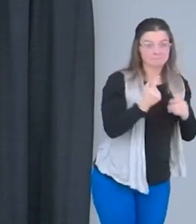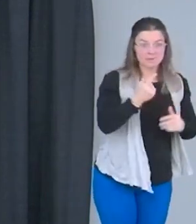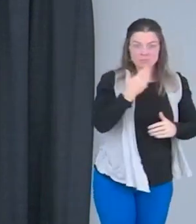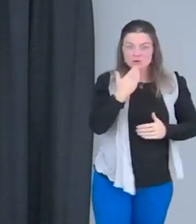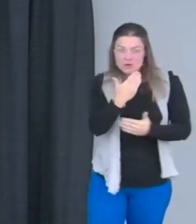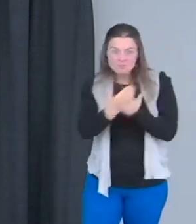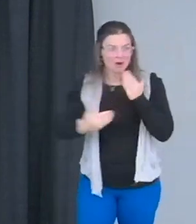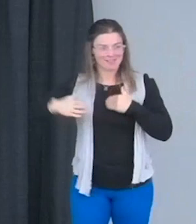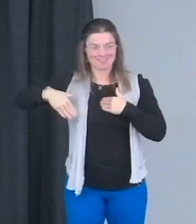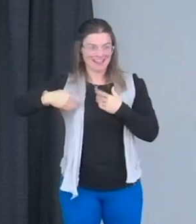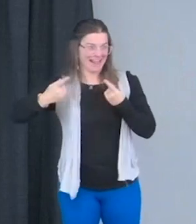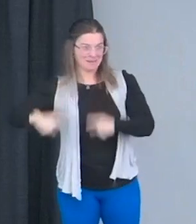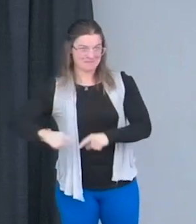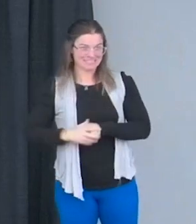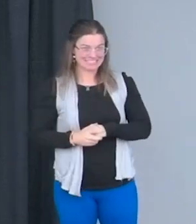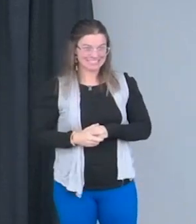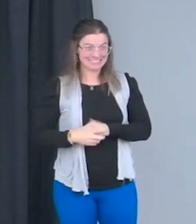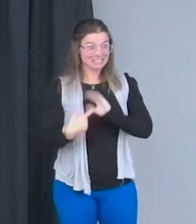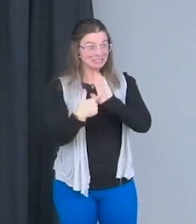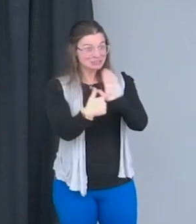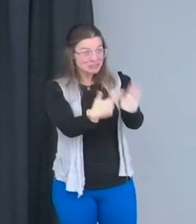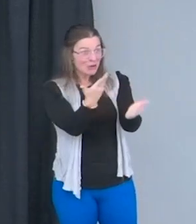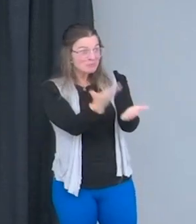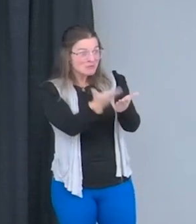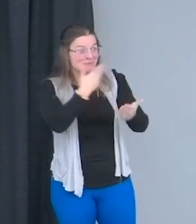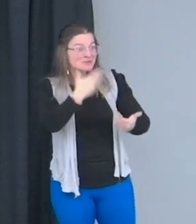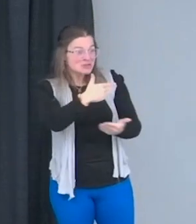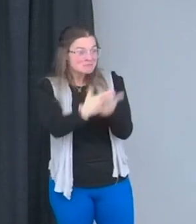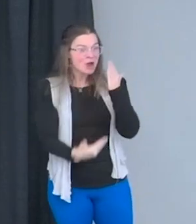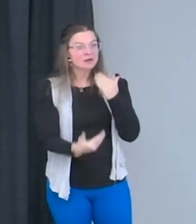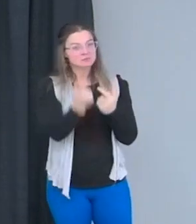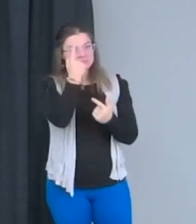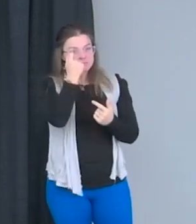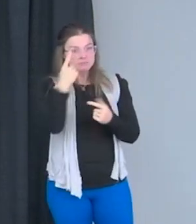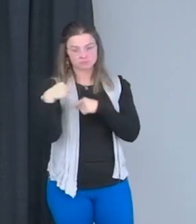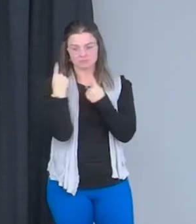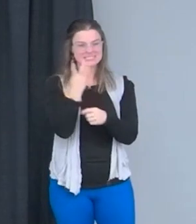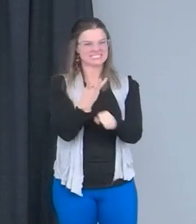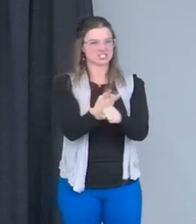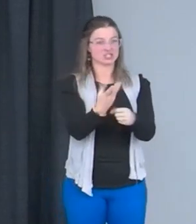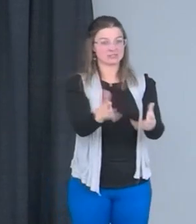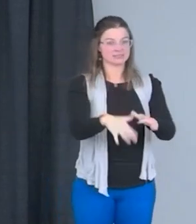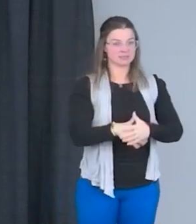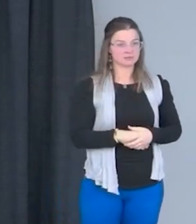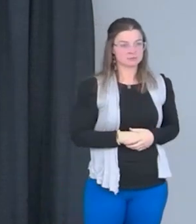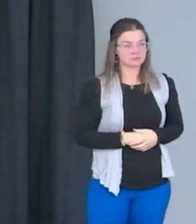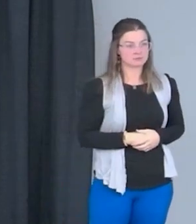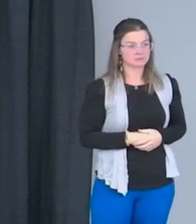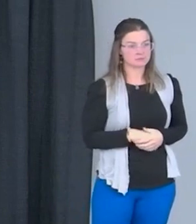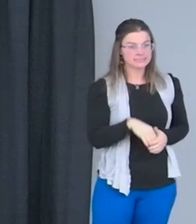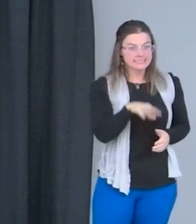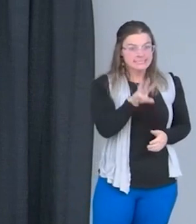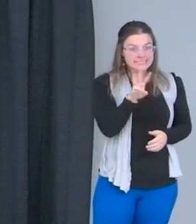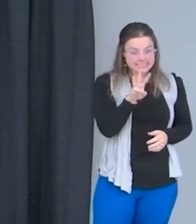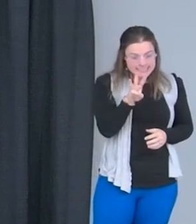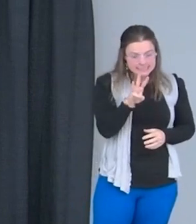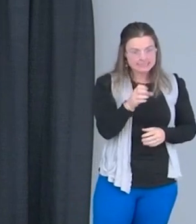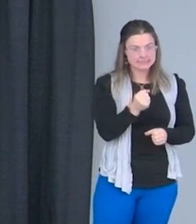part. And when I show you the good part, understand it's only been six years. It's only been six years.